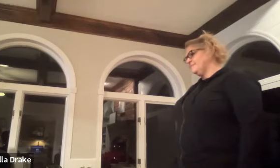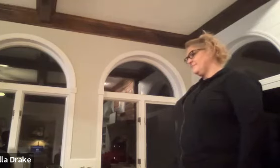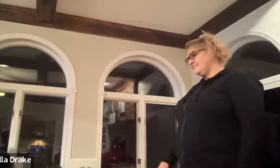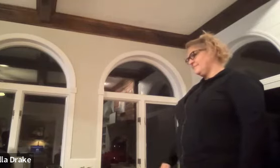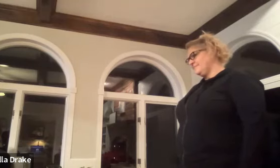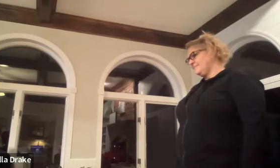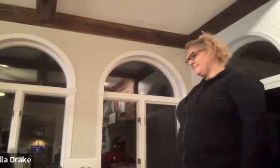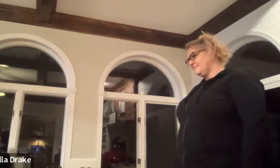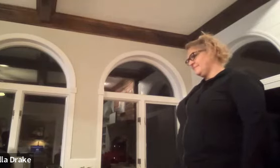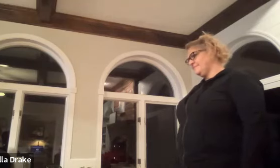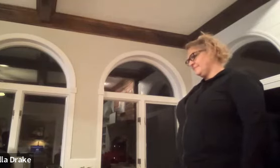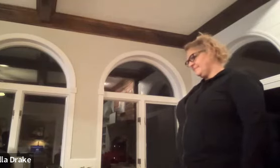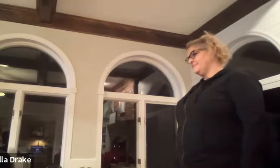don't know their sign language